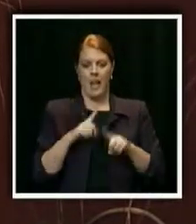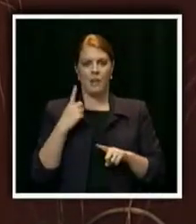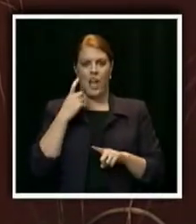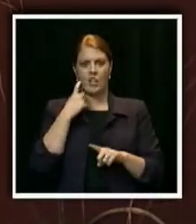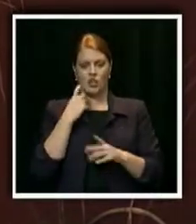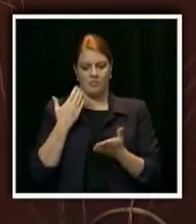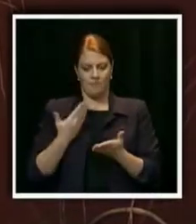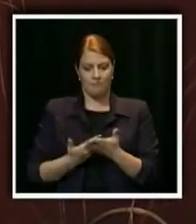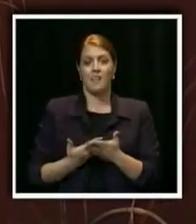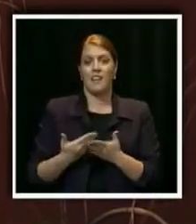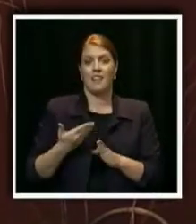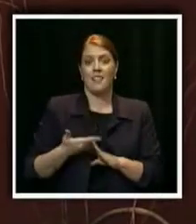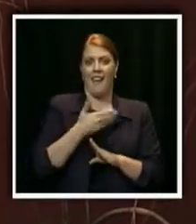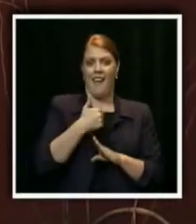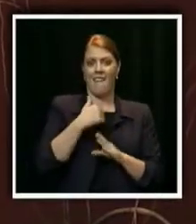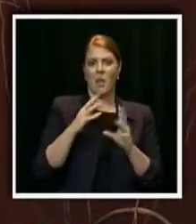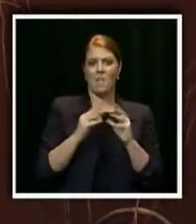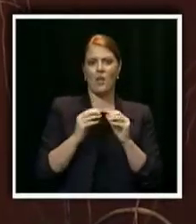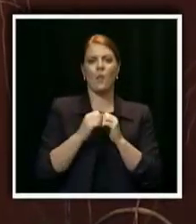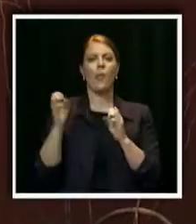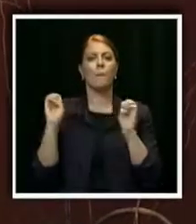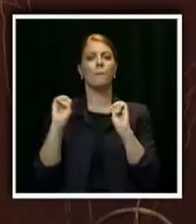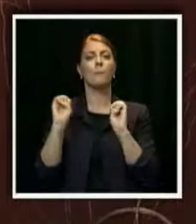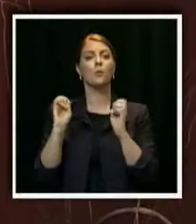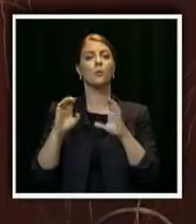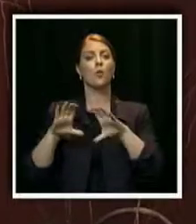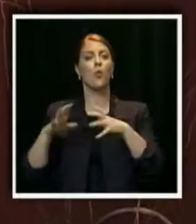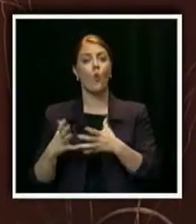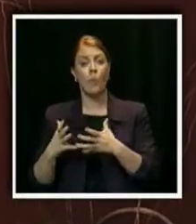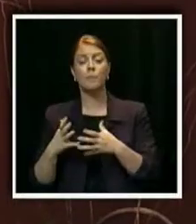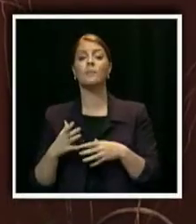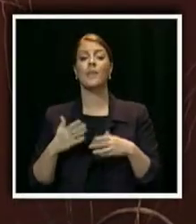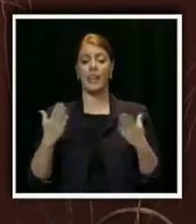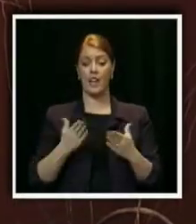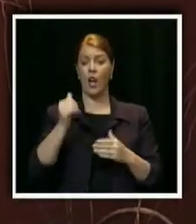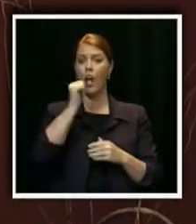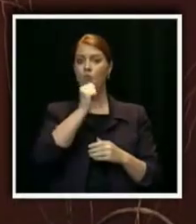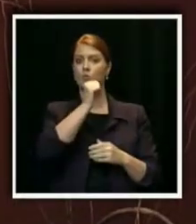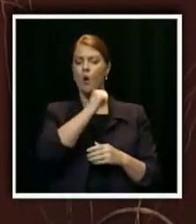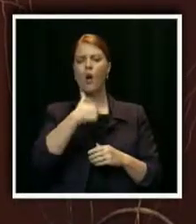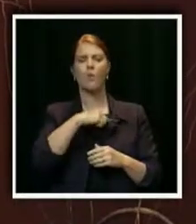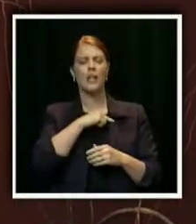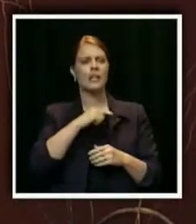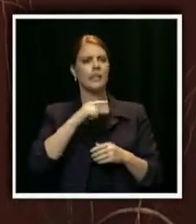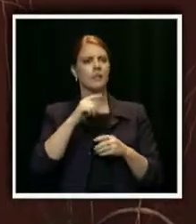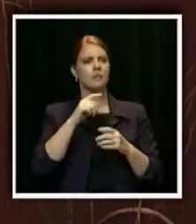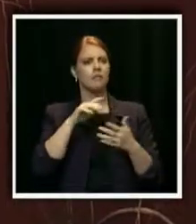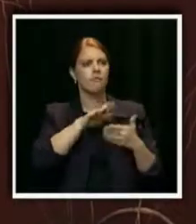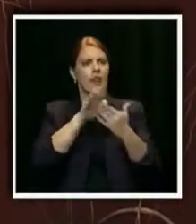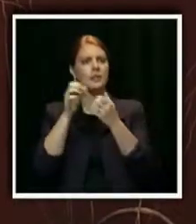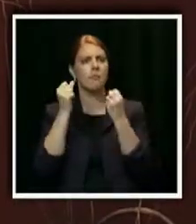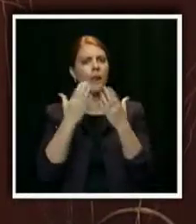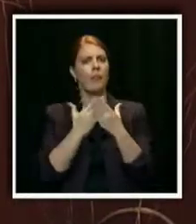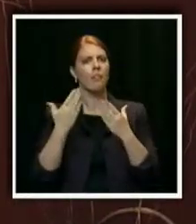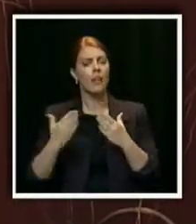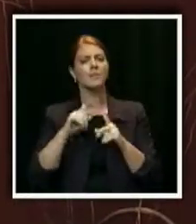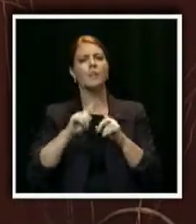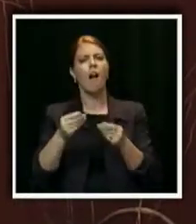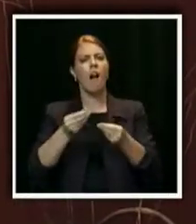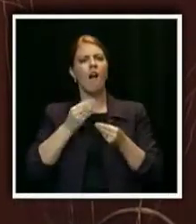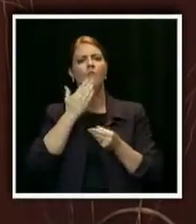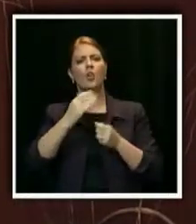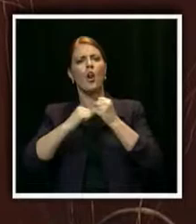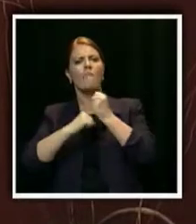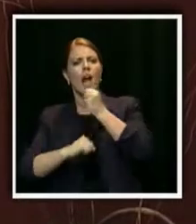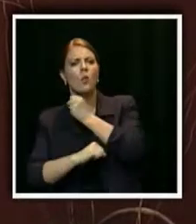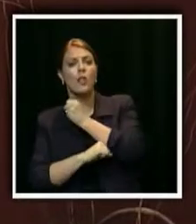with our emergency group, but what we have dealt with in Arizona has given us a good foundation should we face